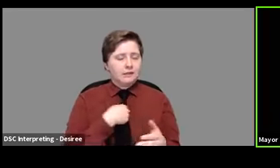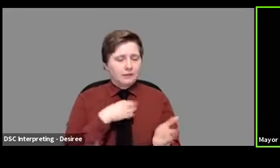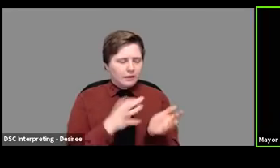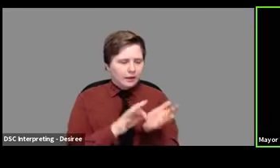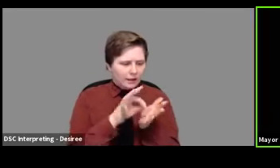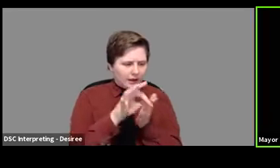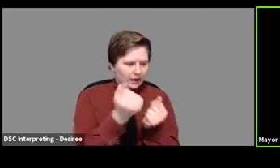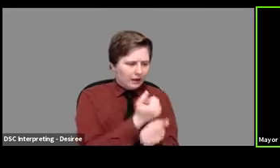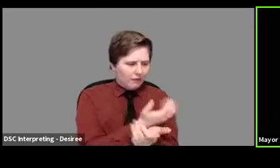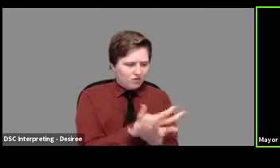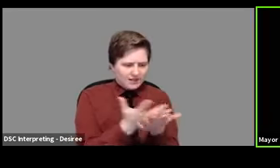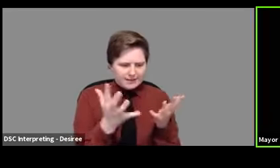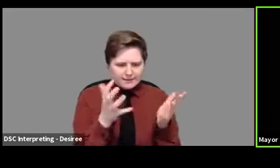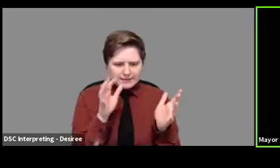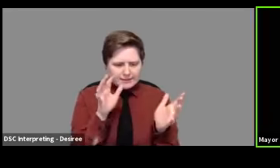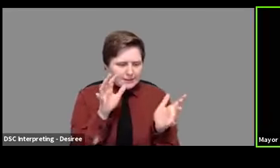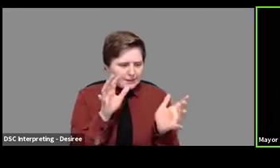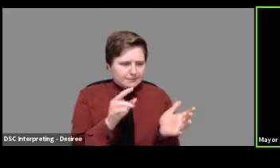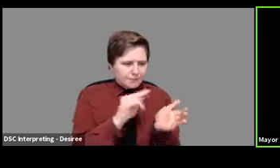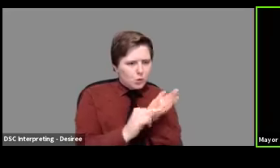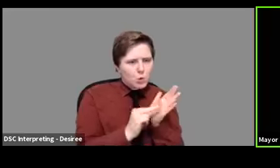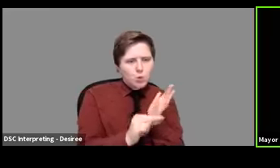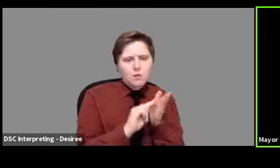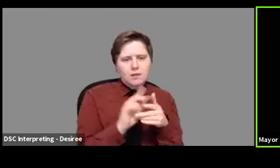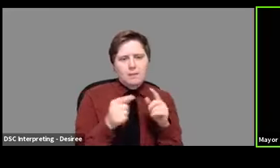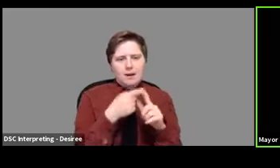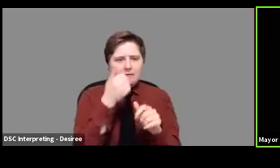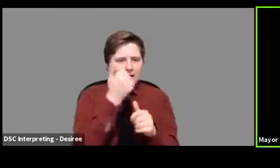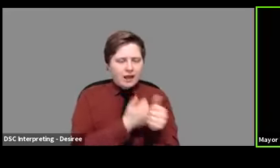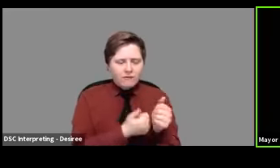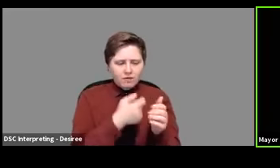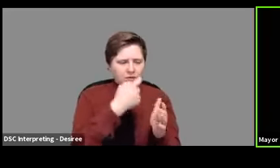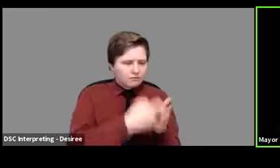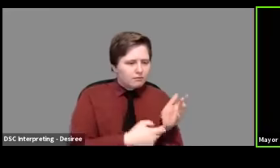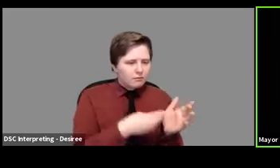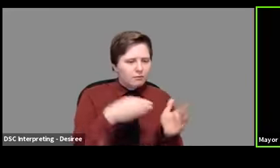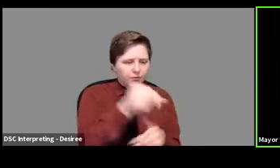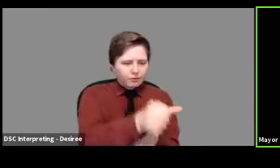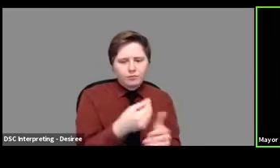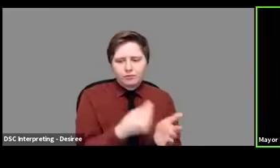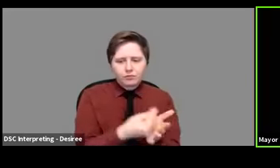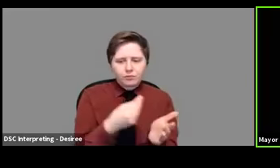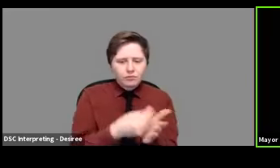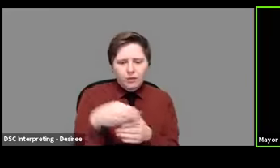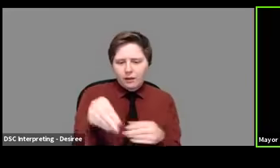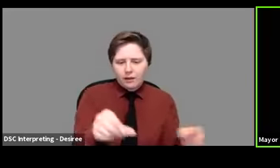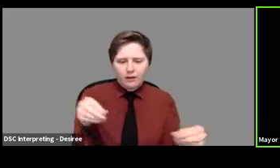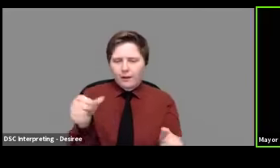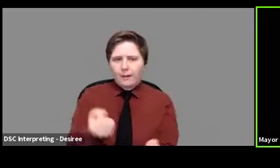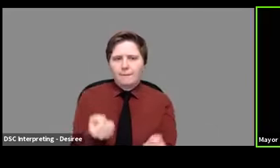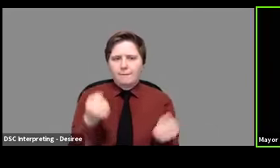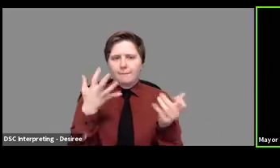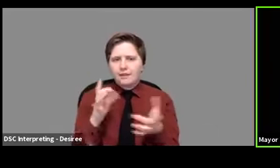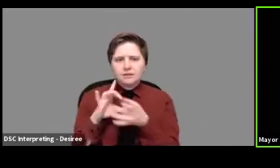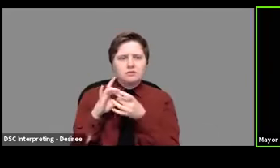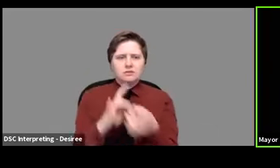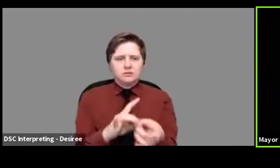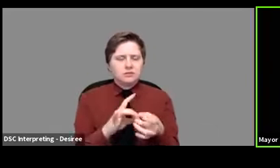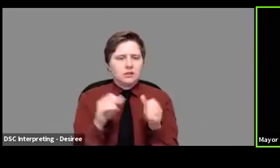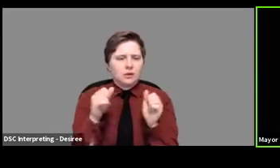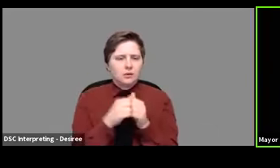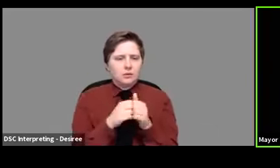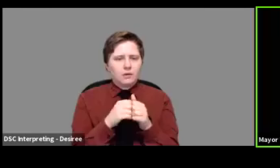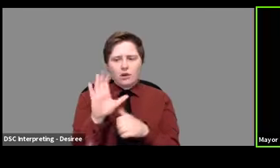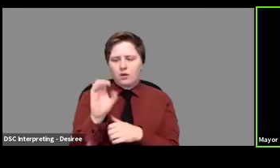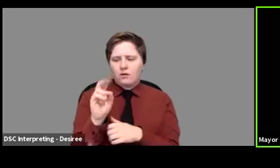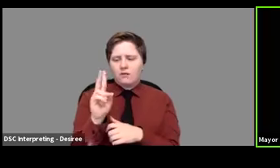everything, um, making notes of every expense and, and, you know, how much is been going to, you know,